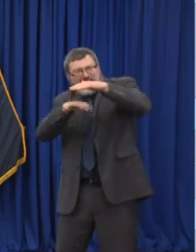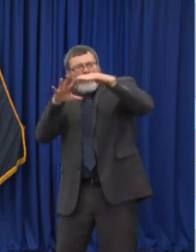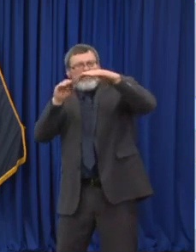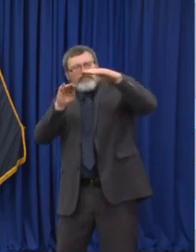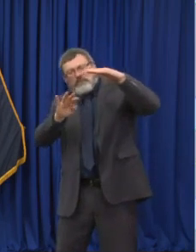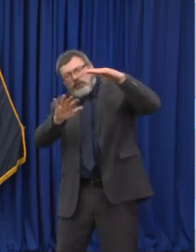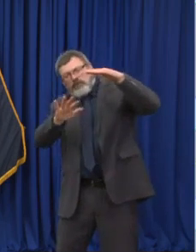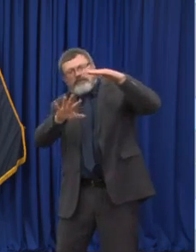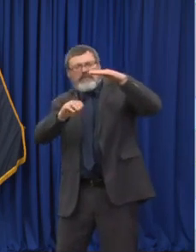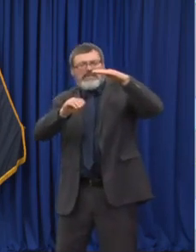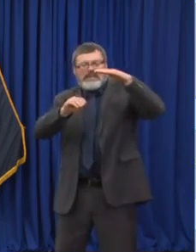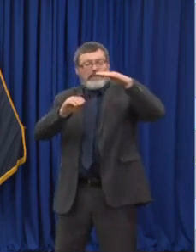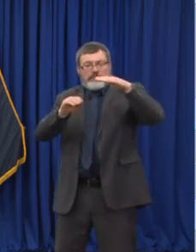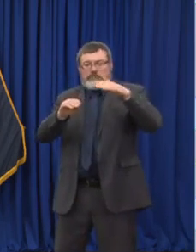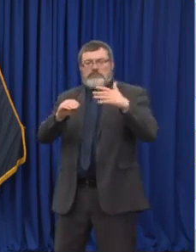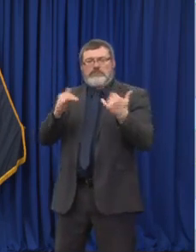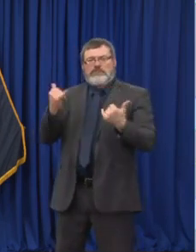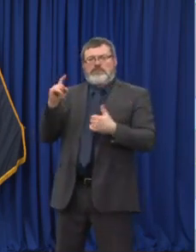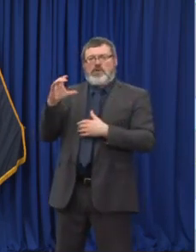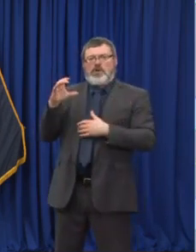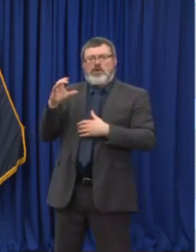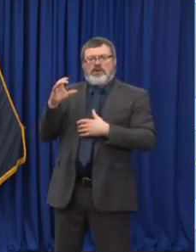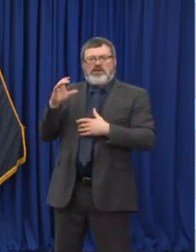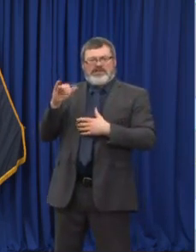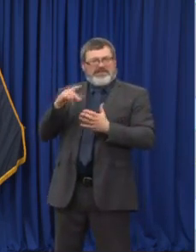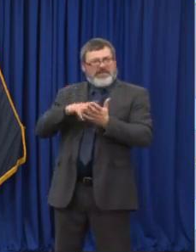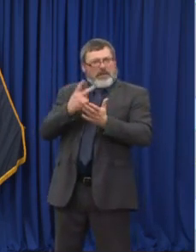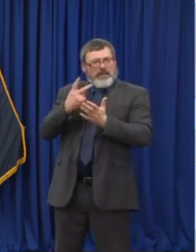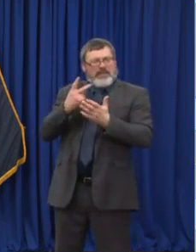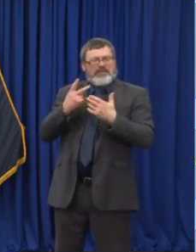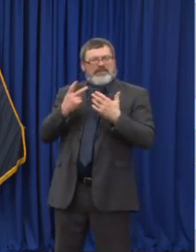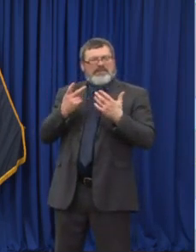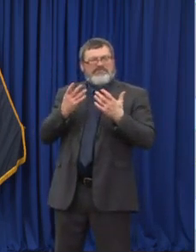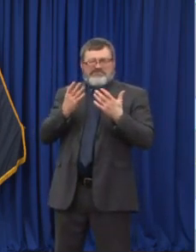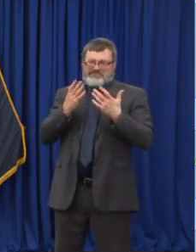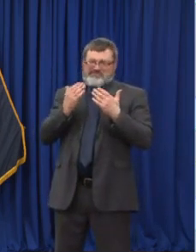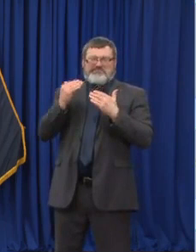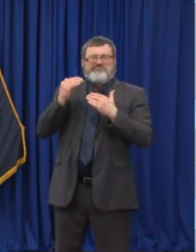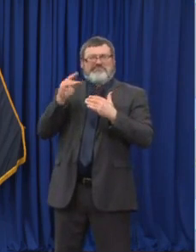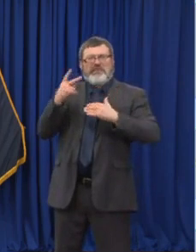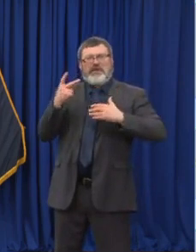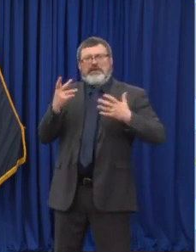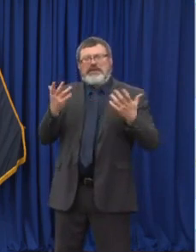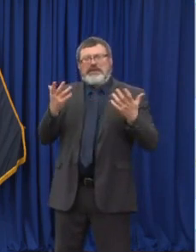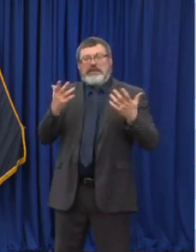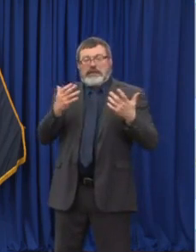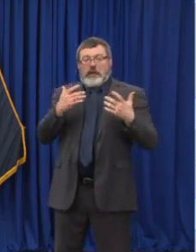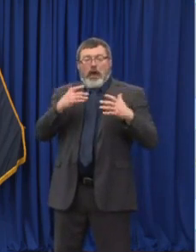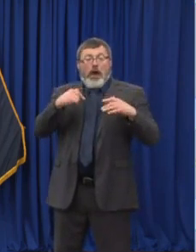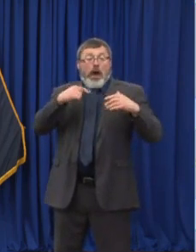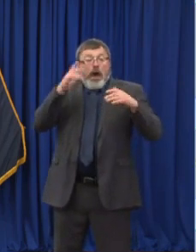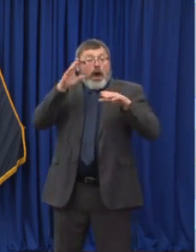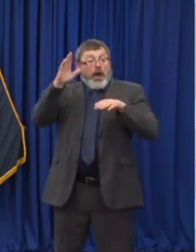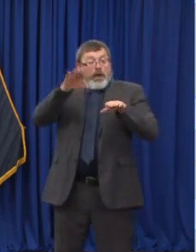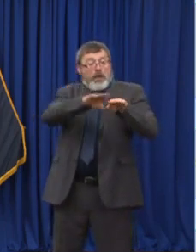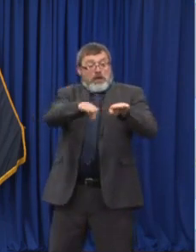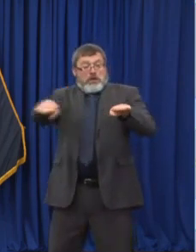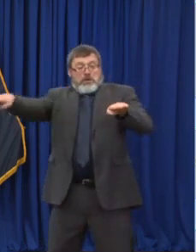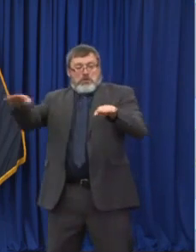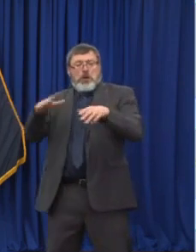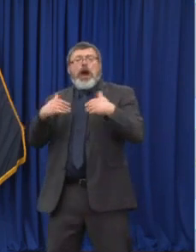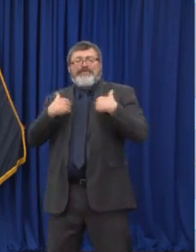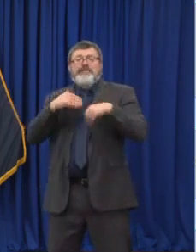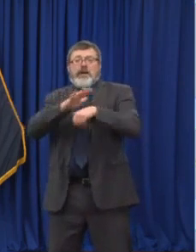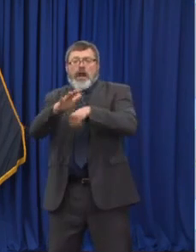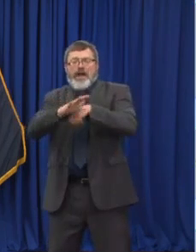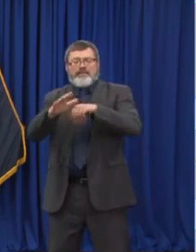that are currently in our hospitals. Now, we still have capacity. That's the good news. But what we're really trying to do is get ahead of this. We're really